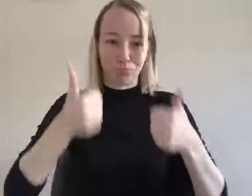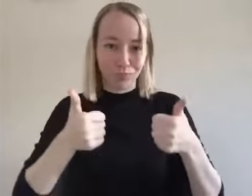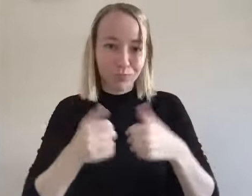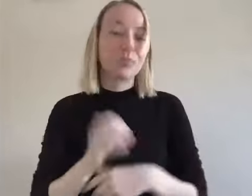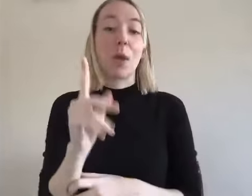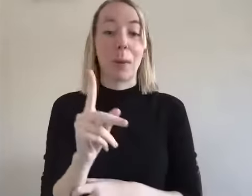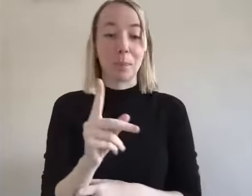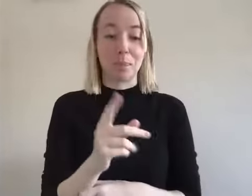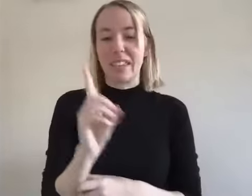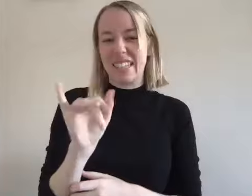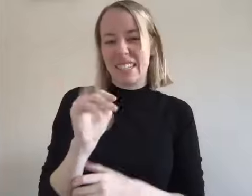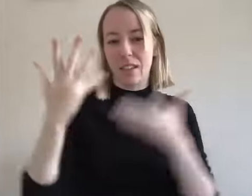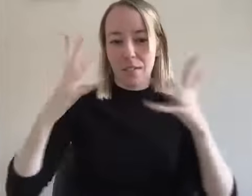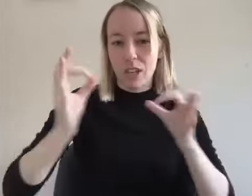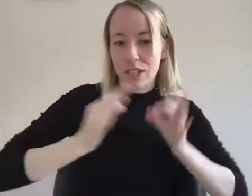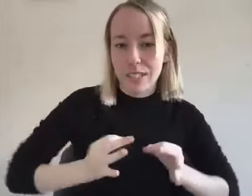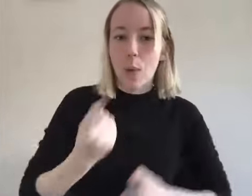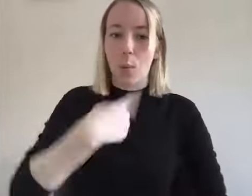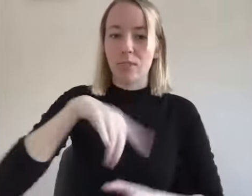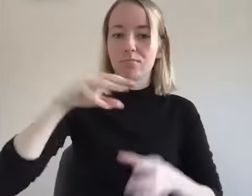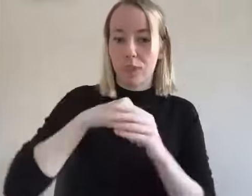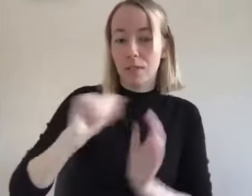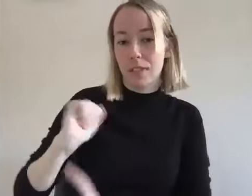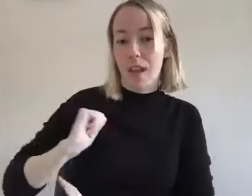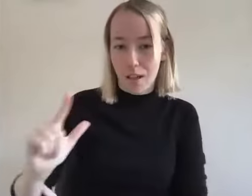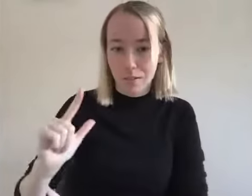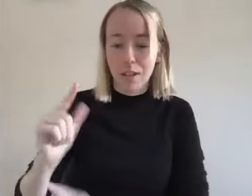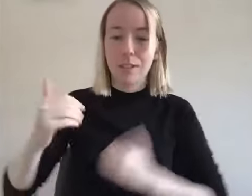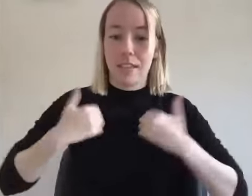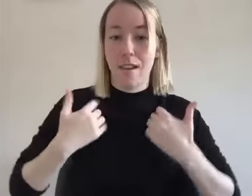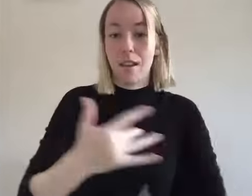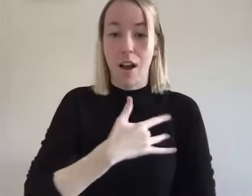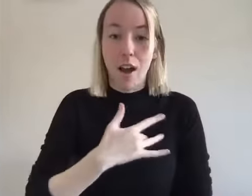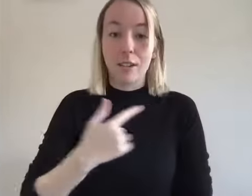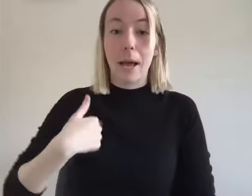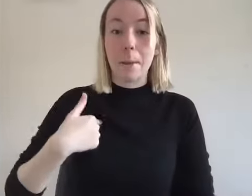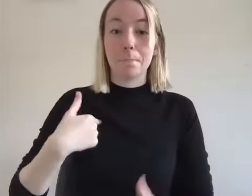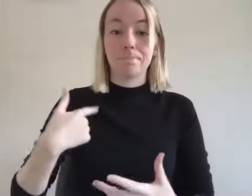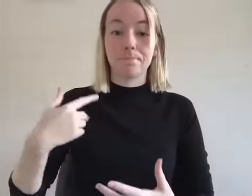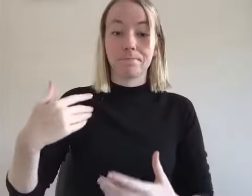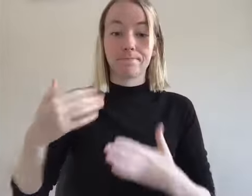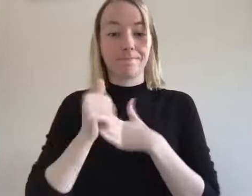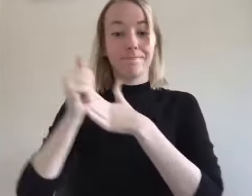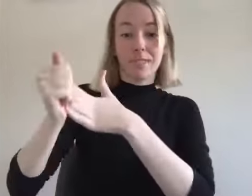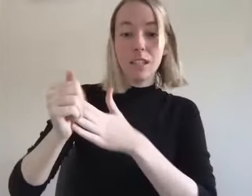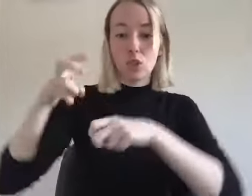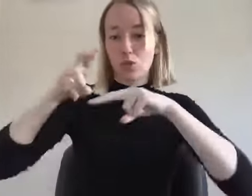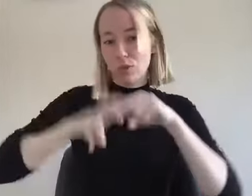thank you yeah uh so as danny said we are why how young at heart and alan on we um i i am the program chair for the conference we're a conference